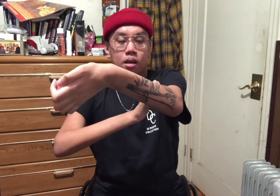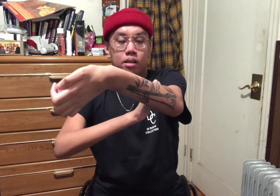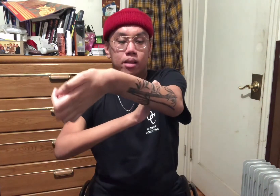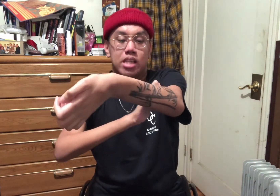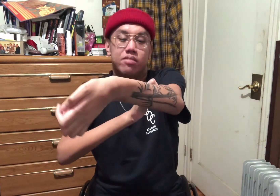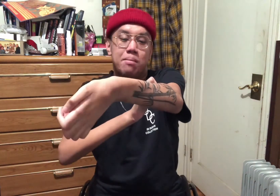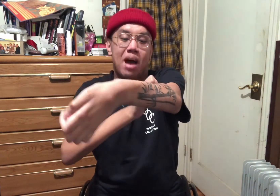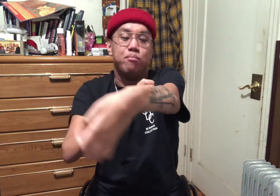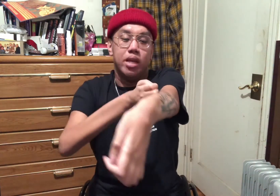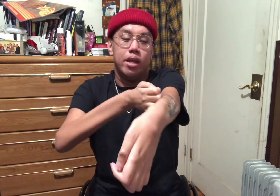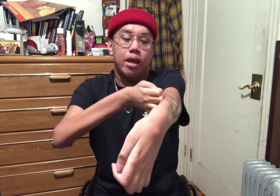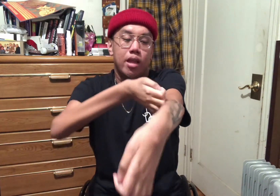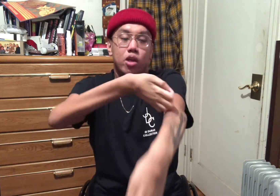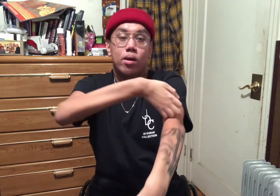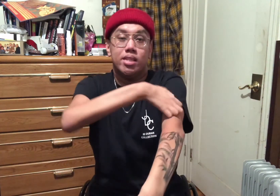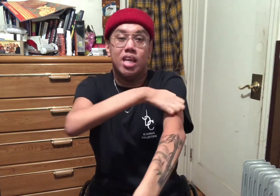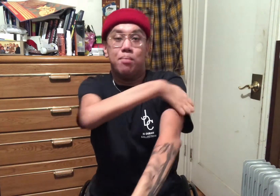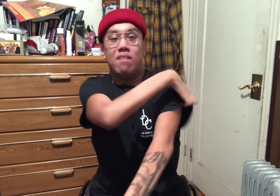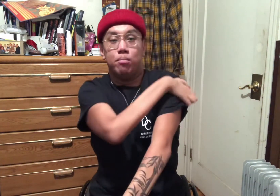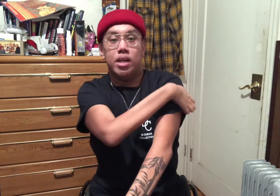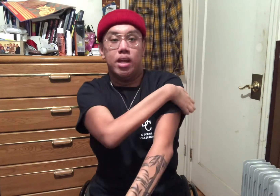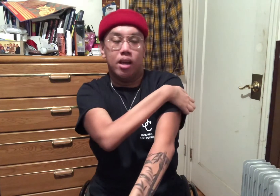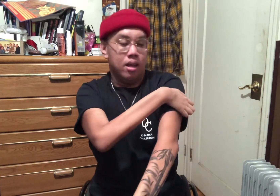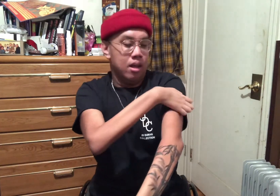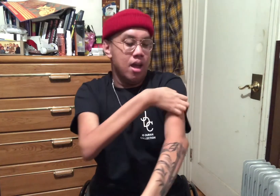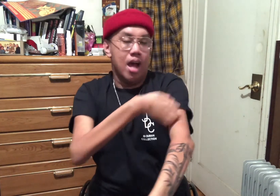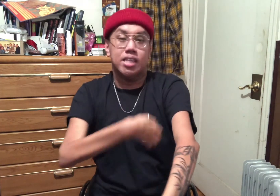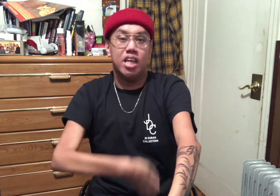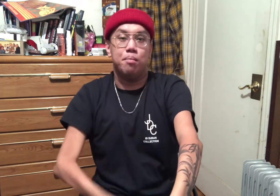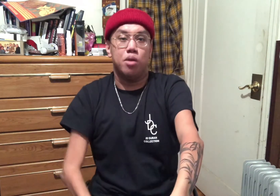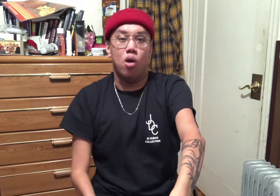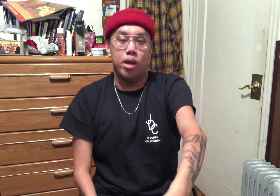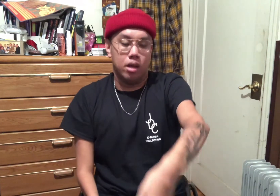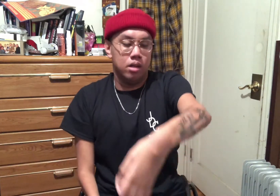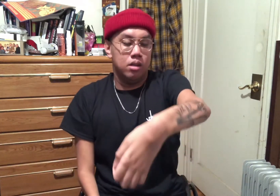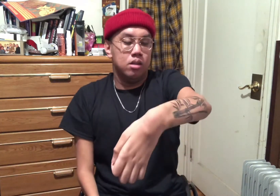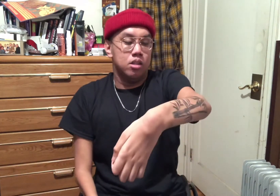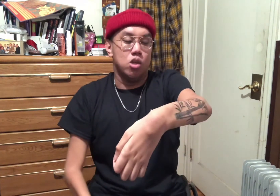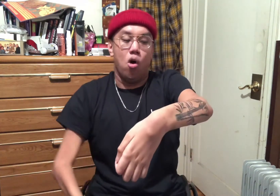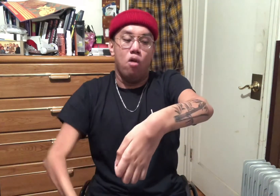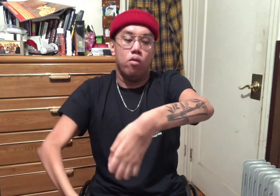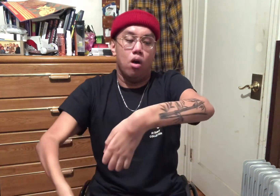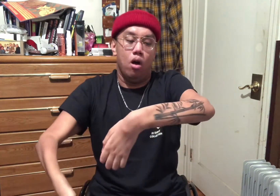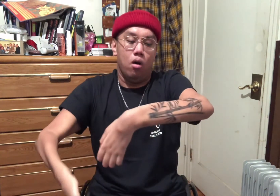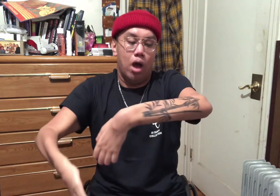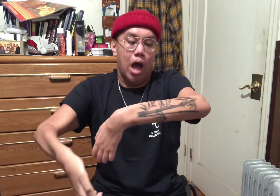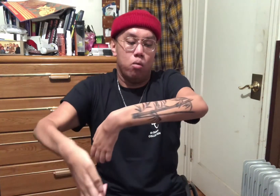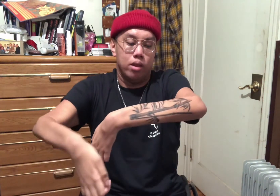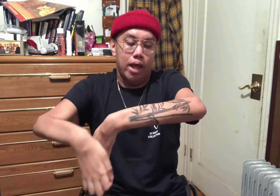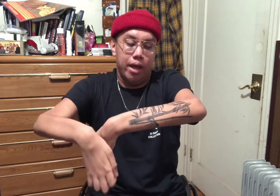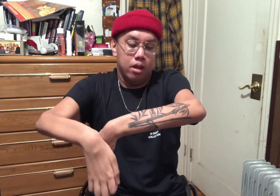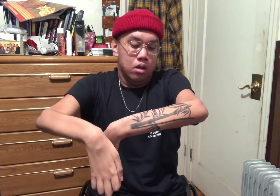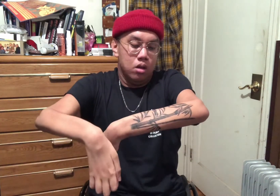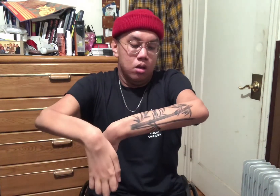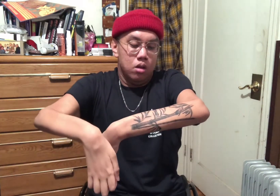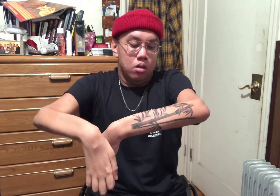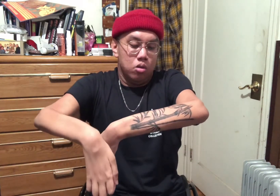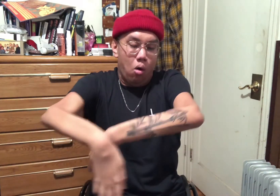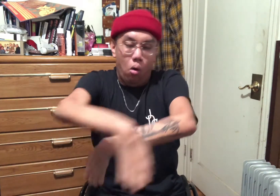each of them have meaning and they're going to keep having meaning as I keep going. So overall, I would like the whole